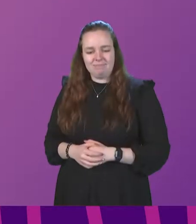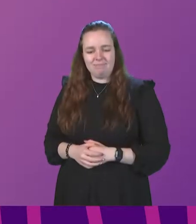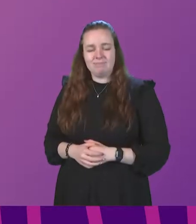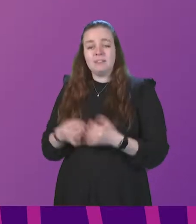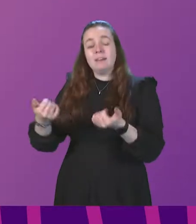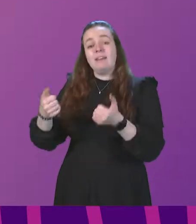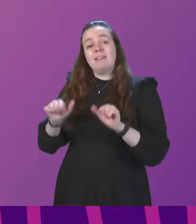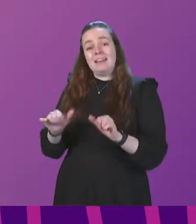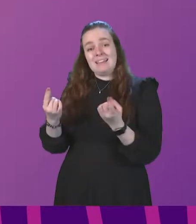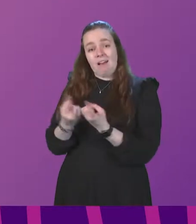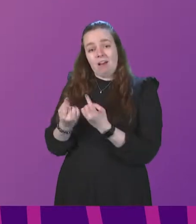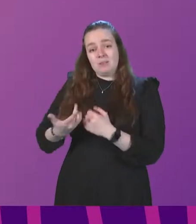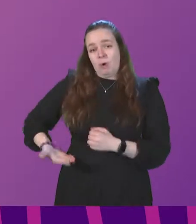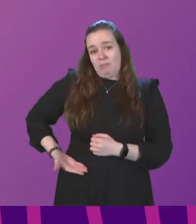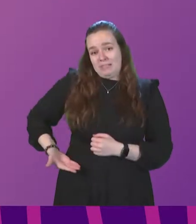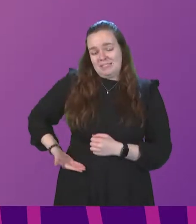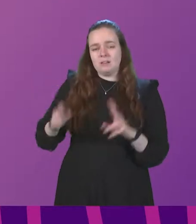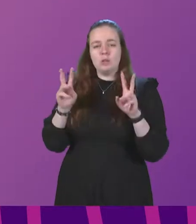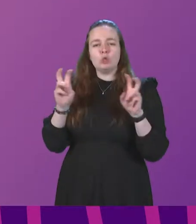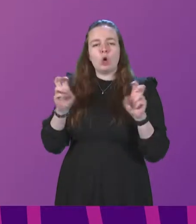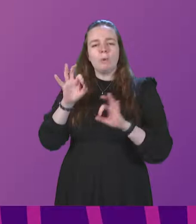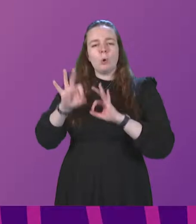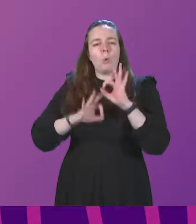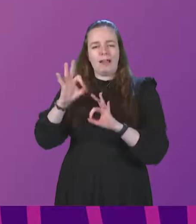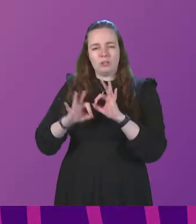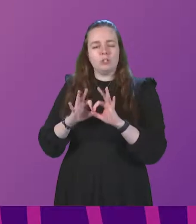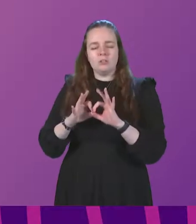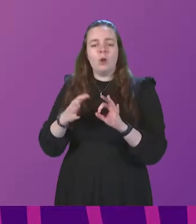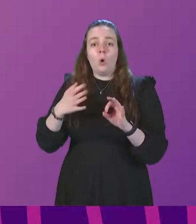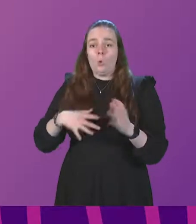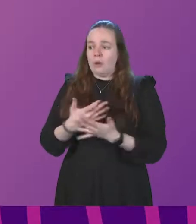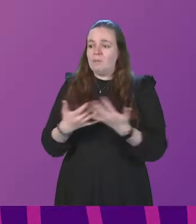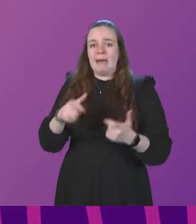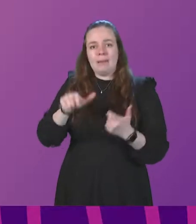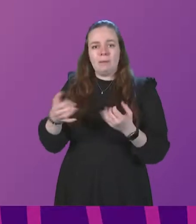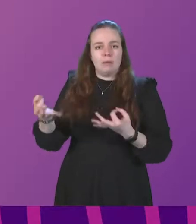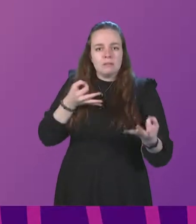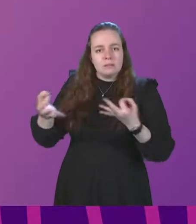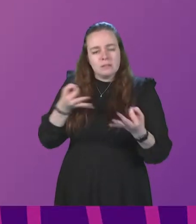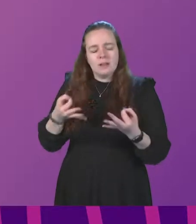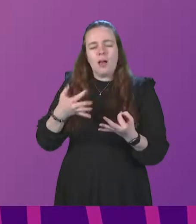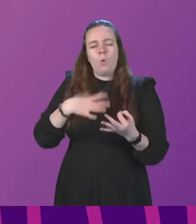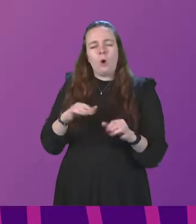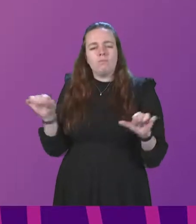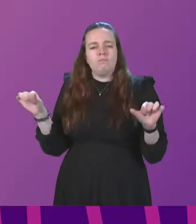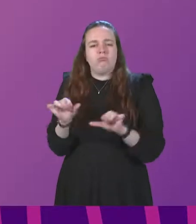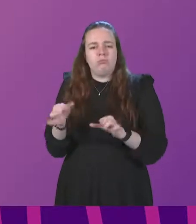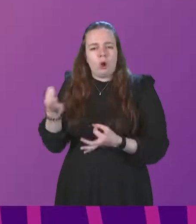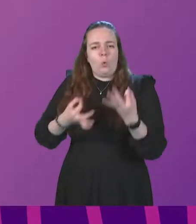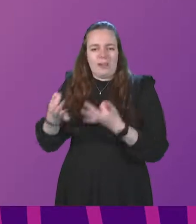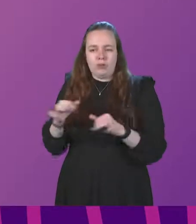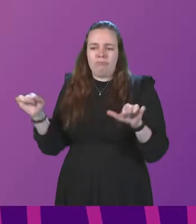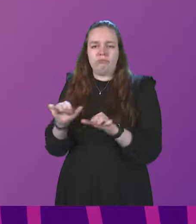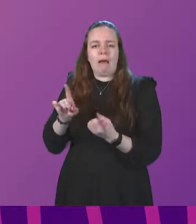The next item of business is topical questions. order to get in as many people as possible I'd be grateful for short and succinct questions and